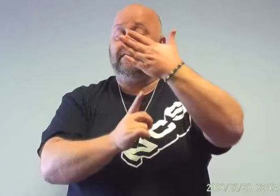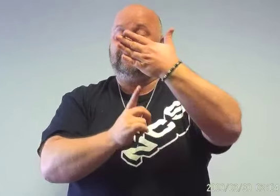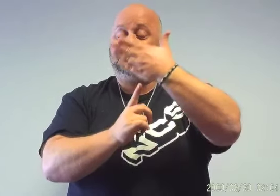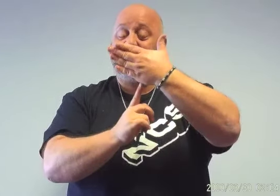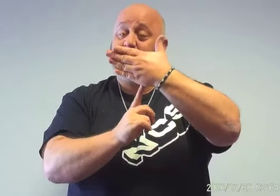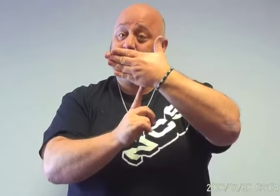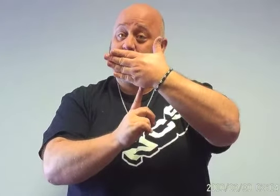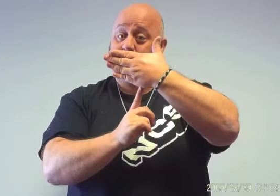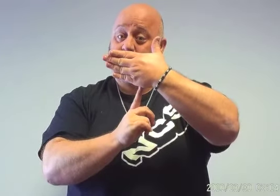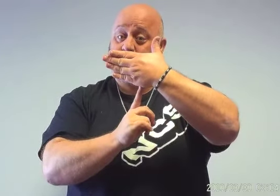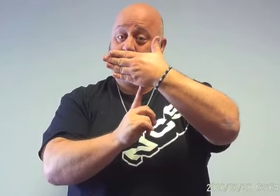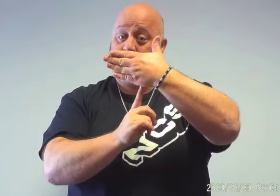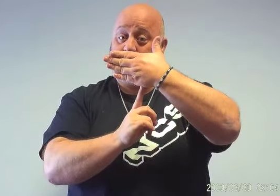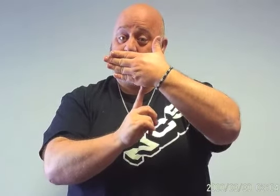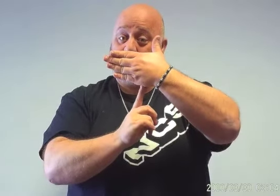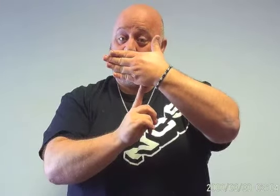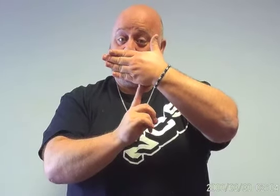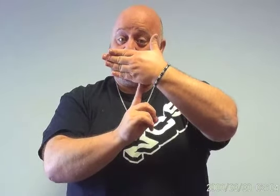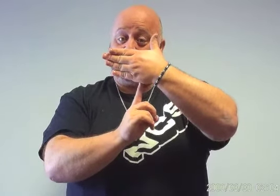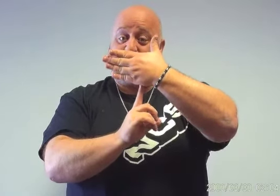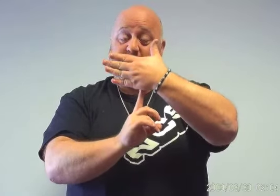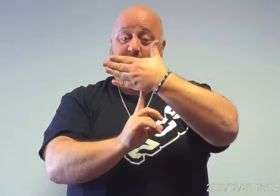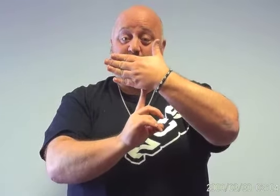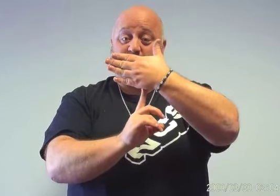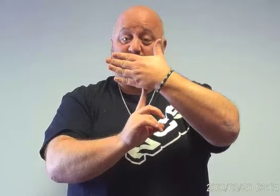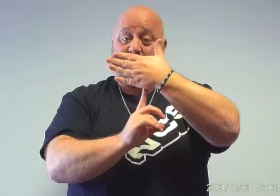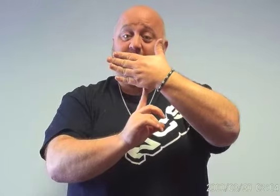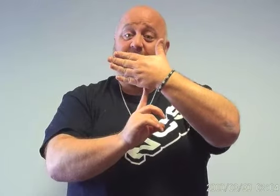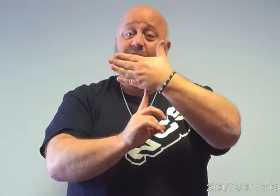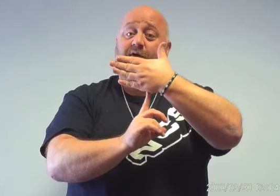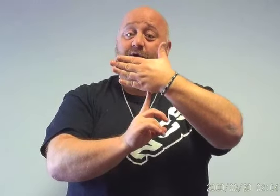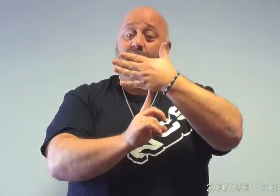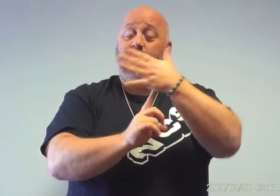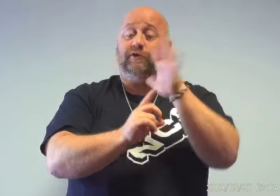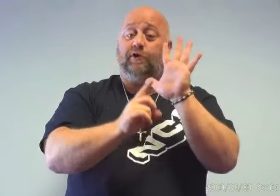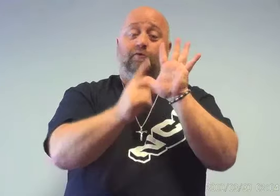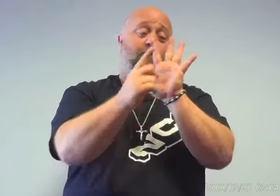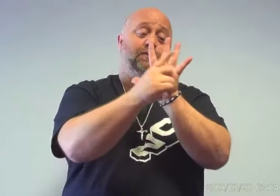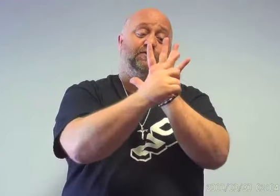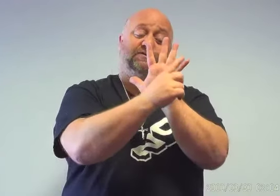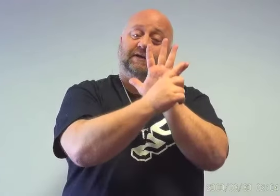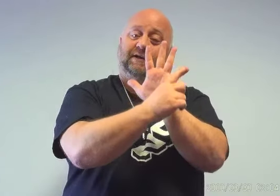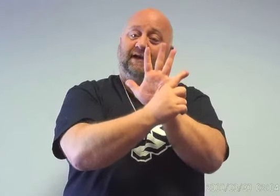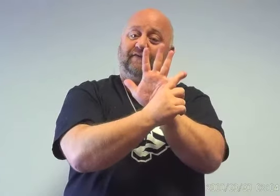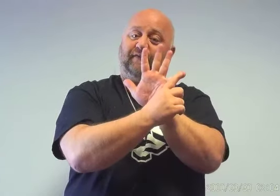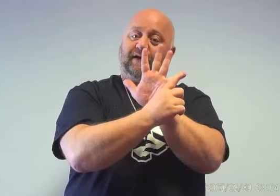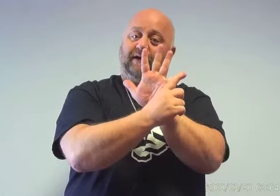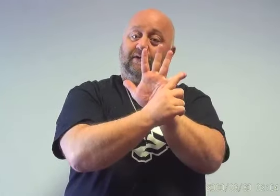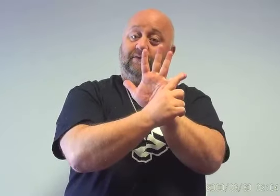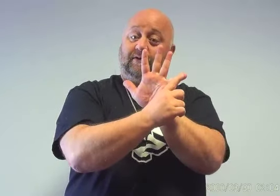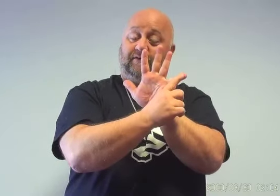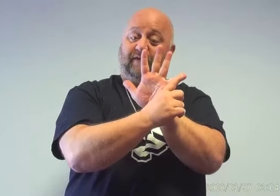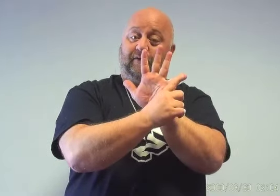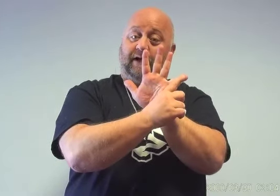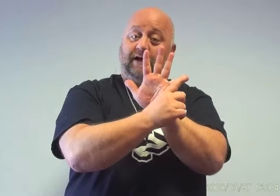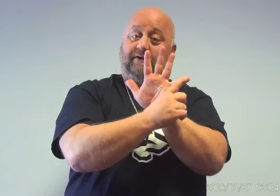T is one finger at bottom of the hand. U, which is the last finger on the vowel hand.